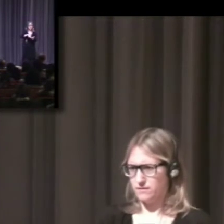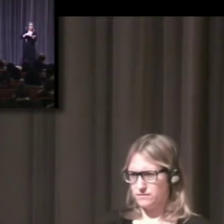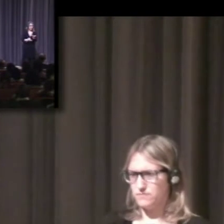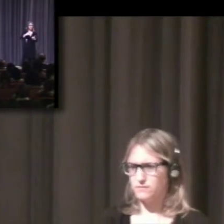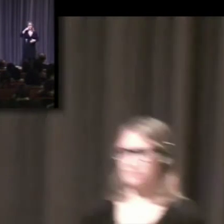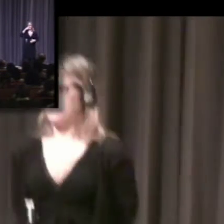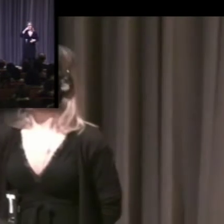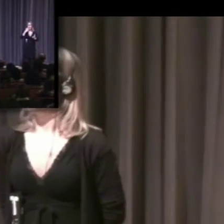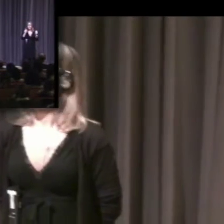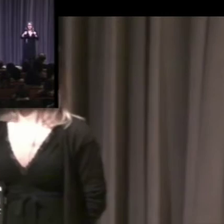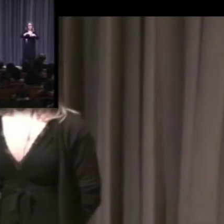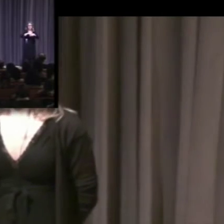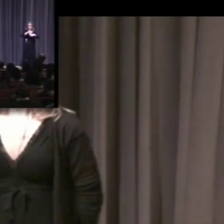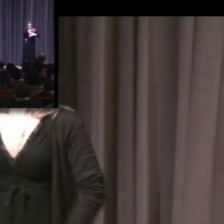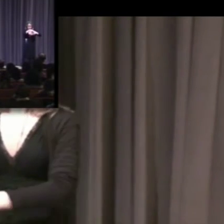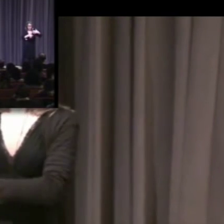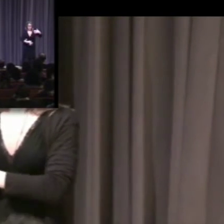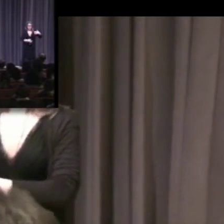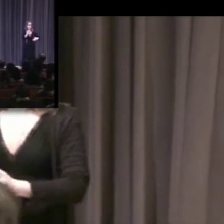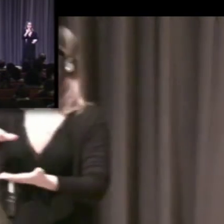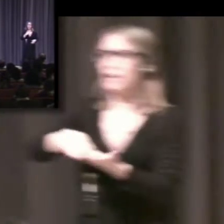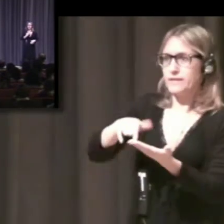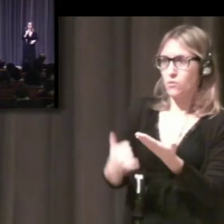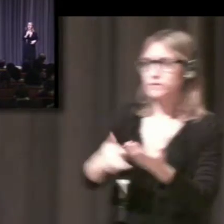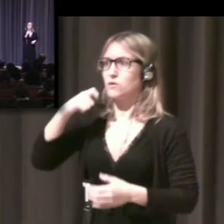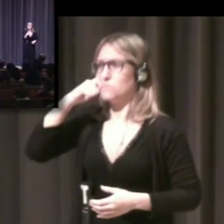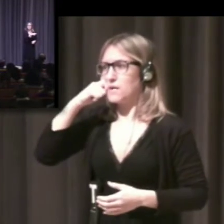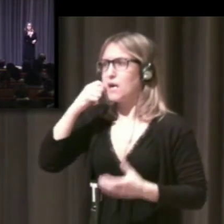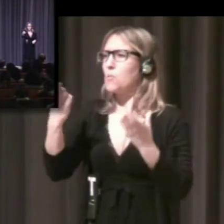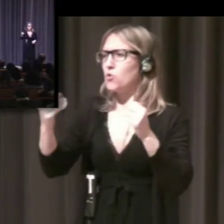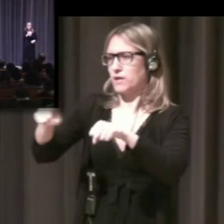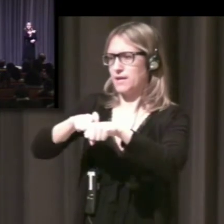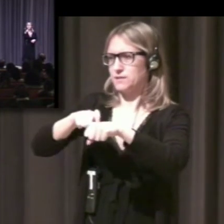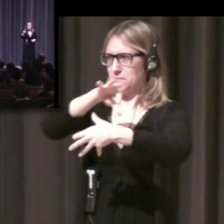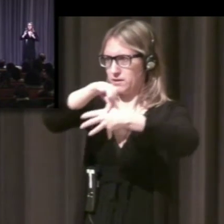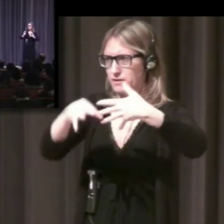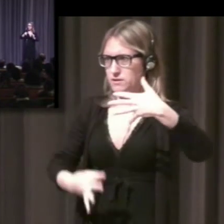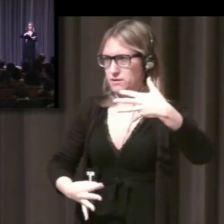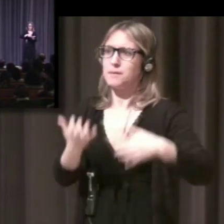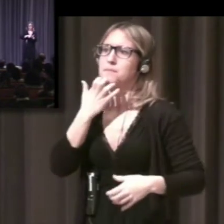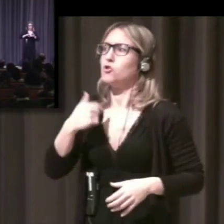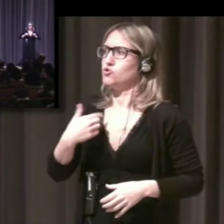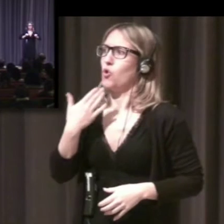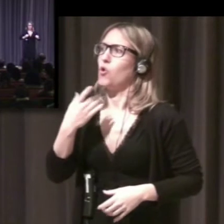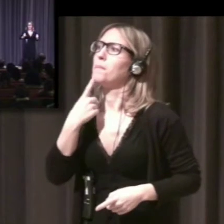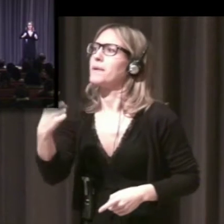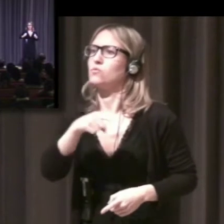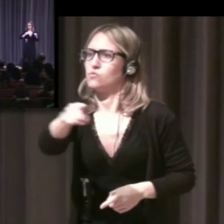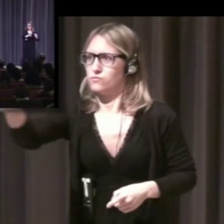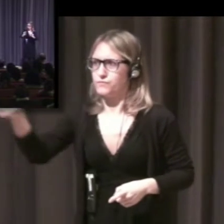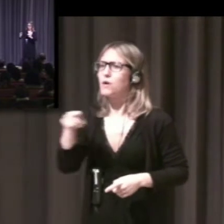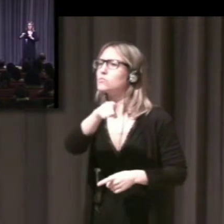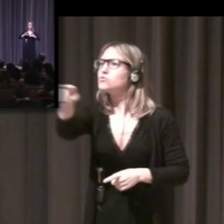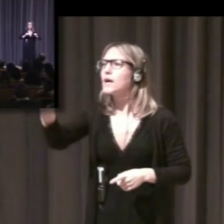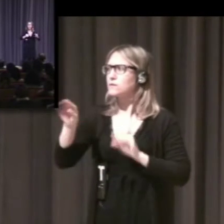you use language in your life, there are some obvious things that you would come up with.